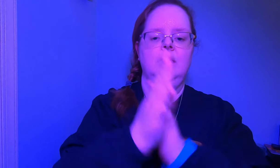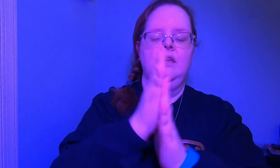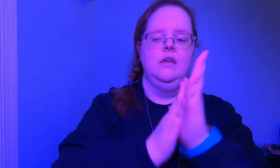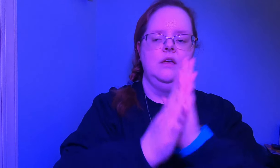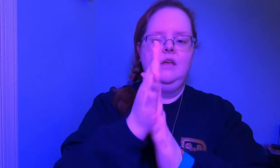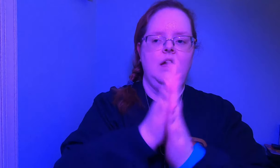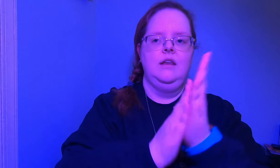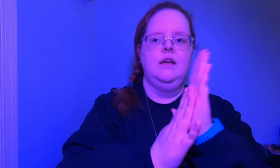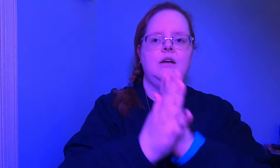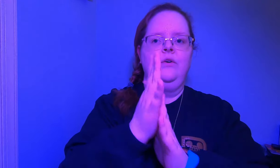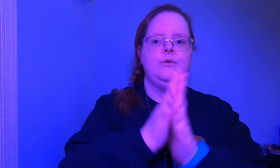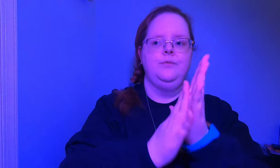and now